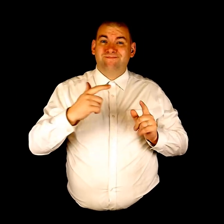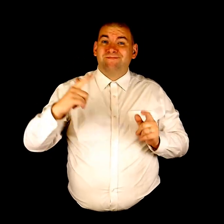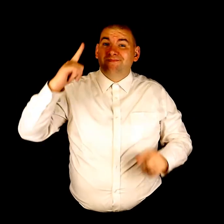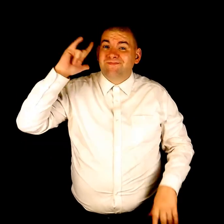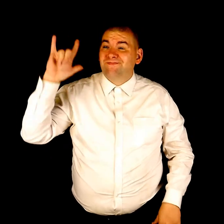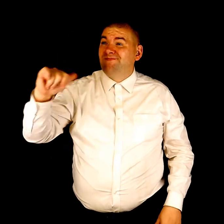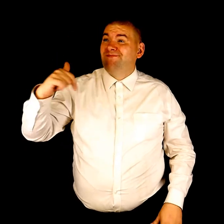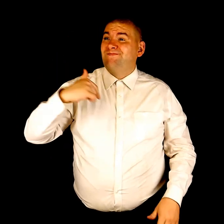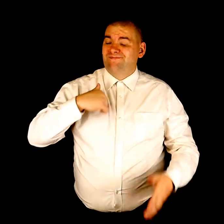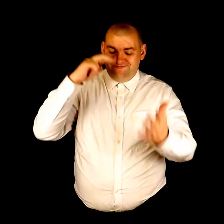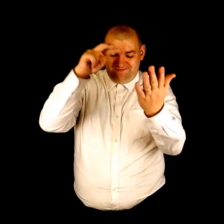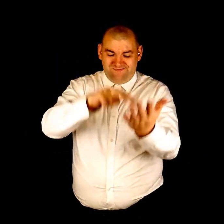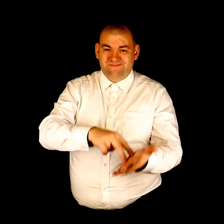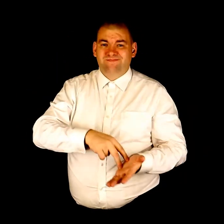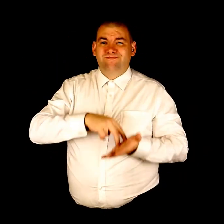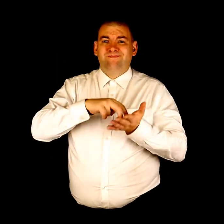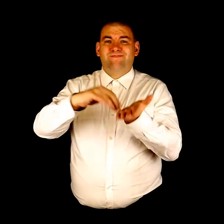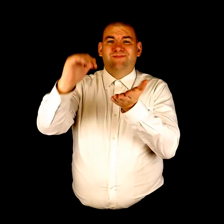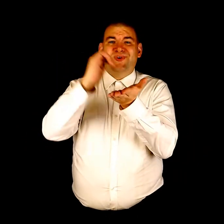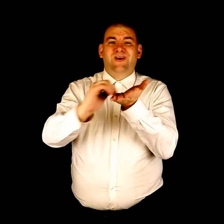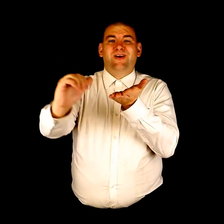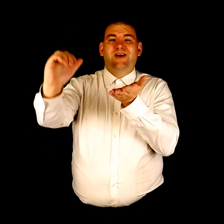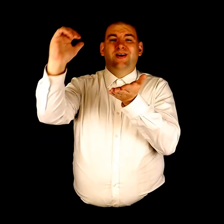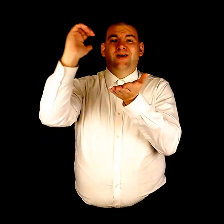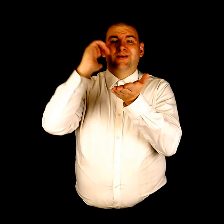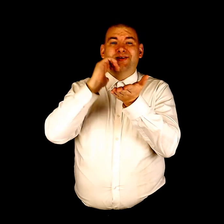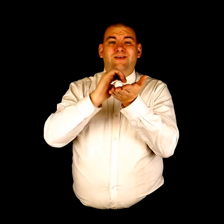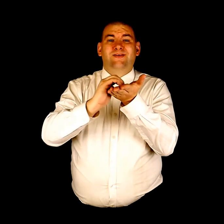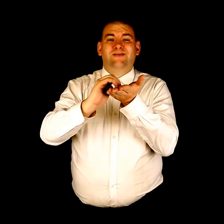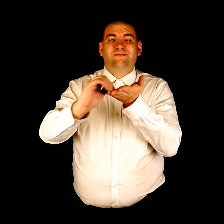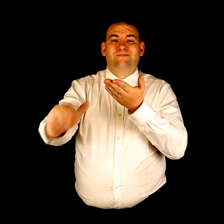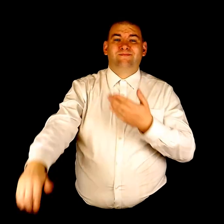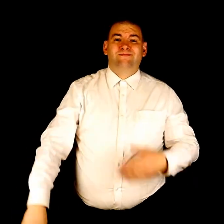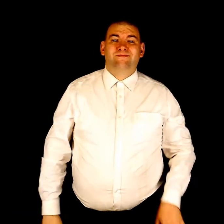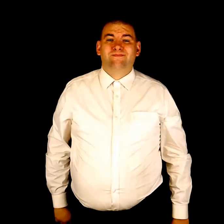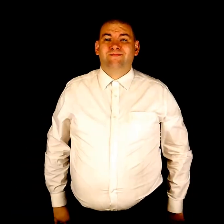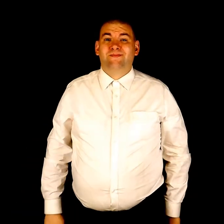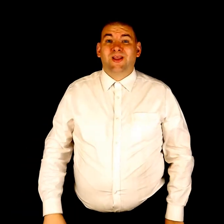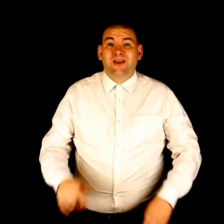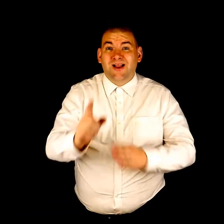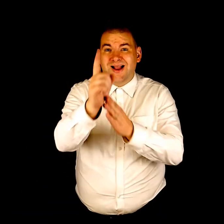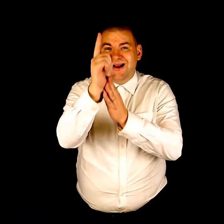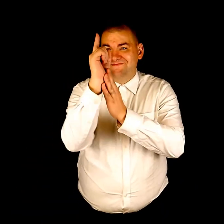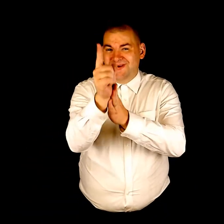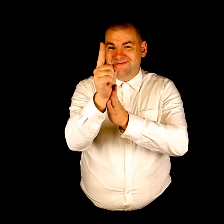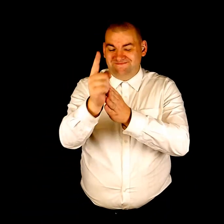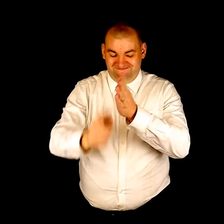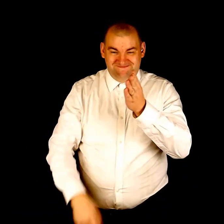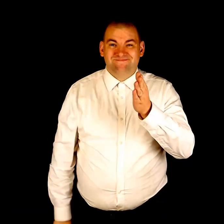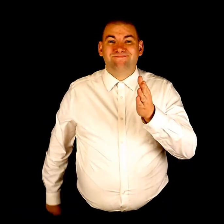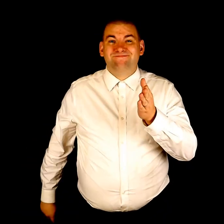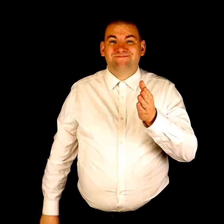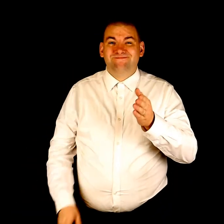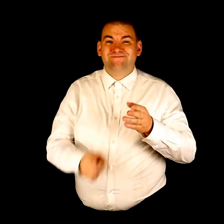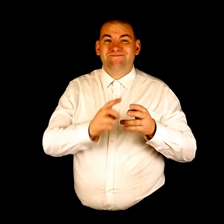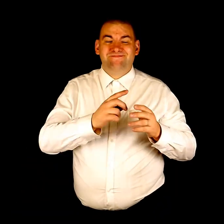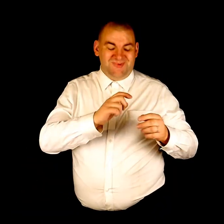I stand justified And it happened that very